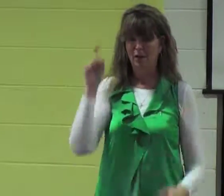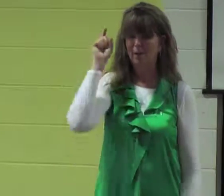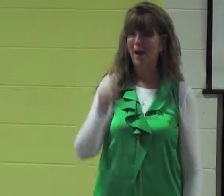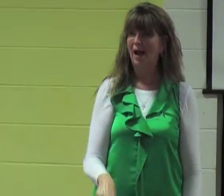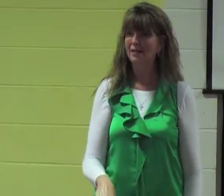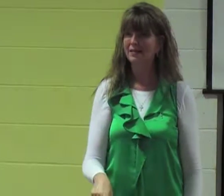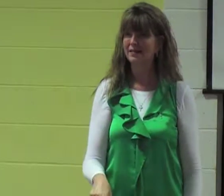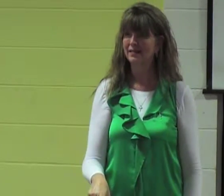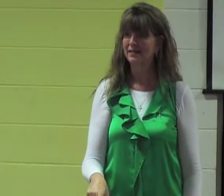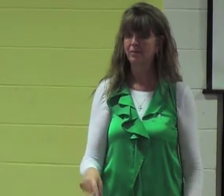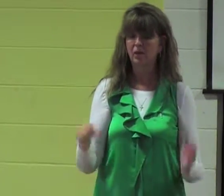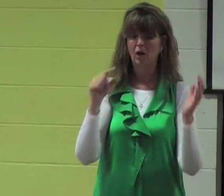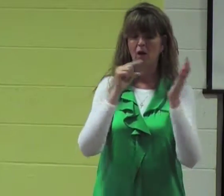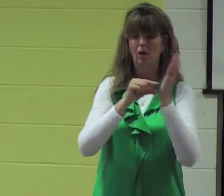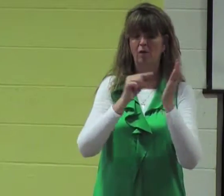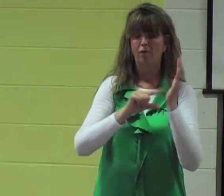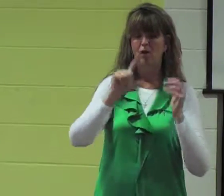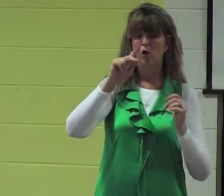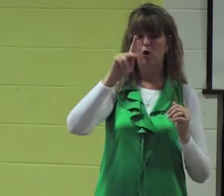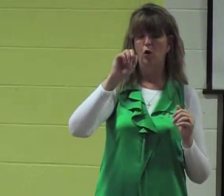But we must believe it for salvation.